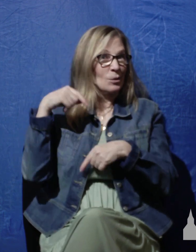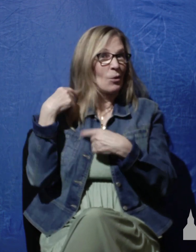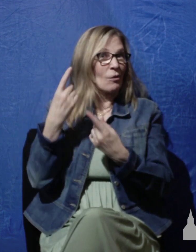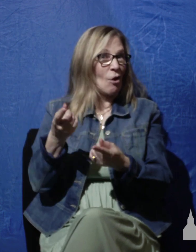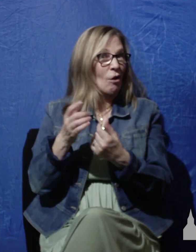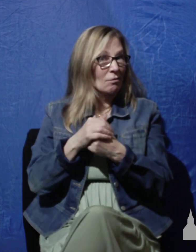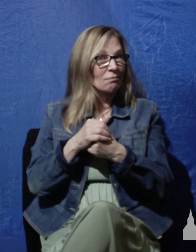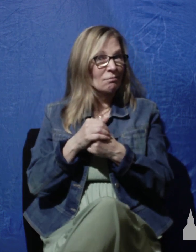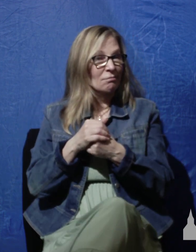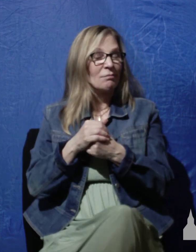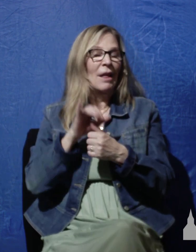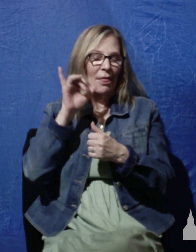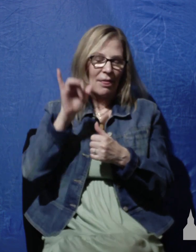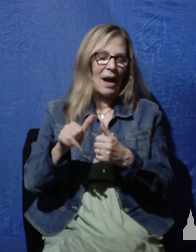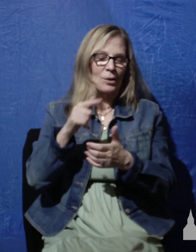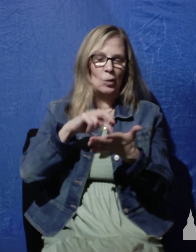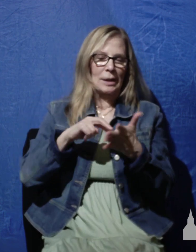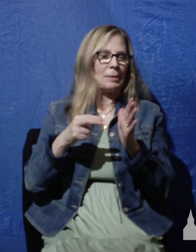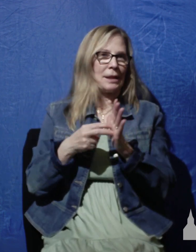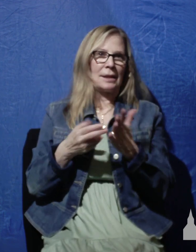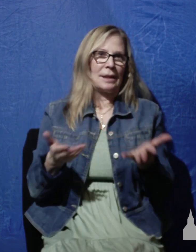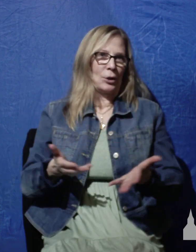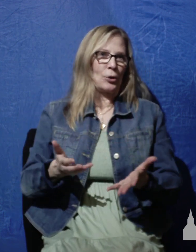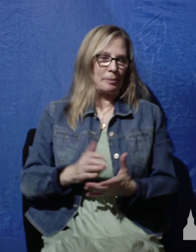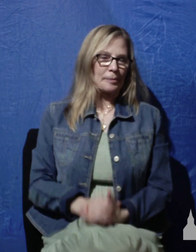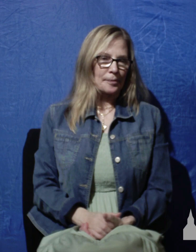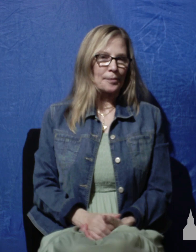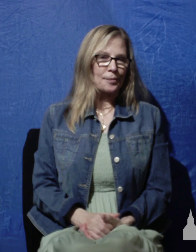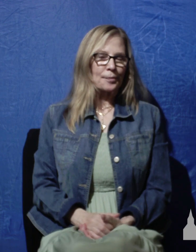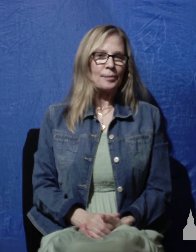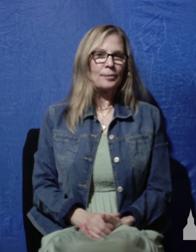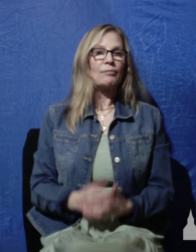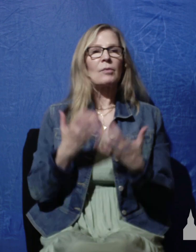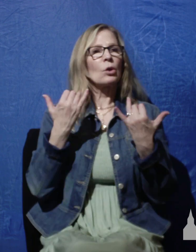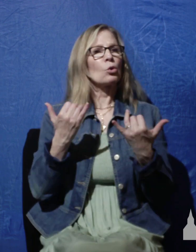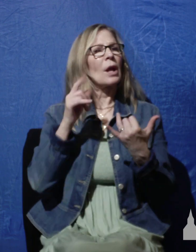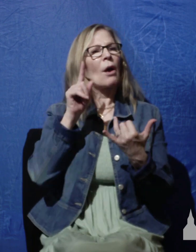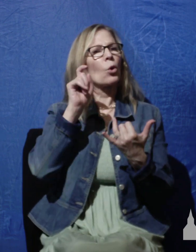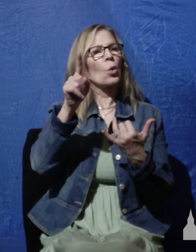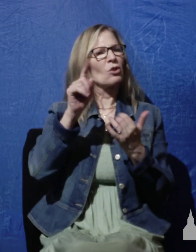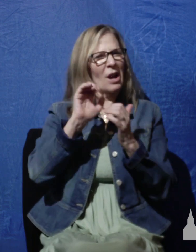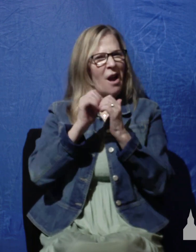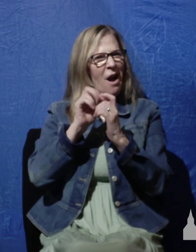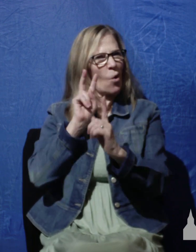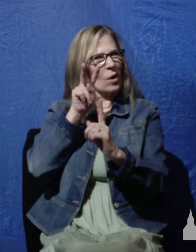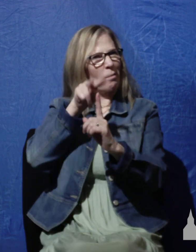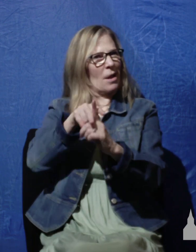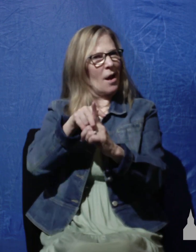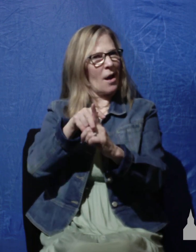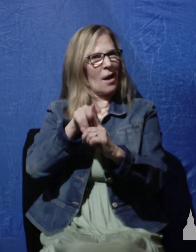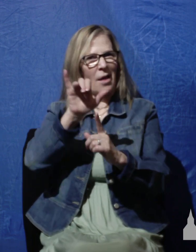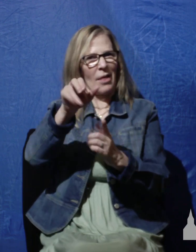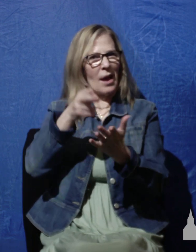experienced. That's what David is saying. So the question is then, well, how do we apply this truth to our lives? Well,